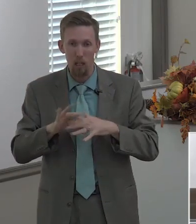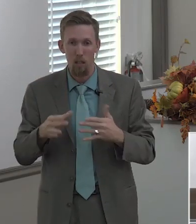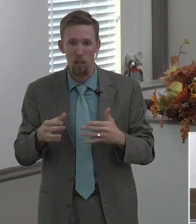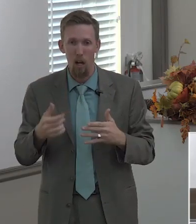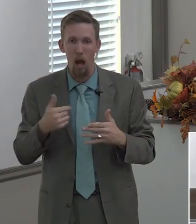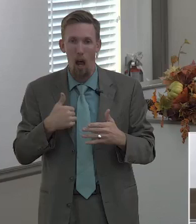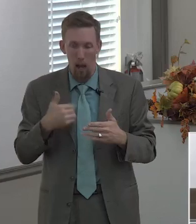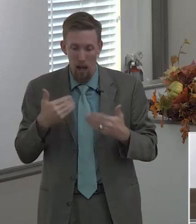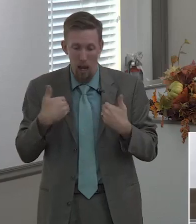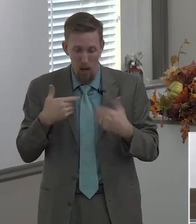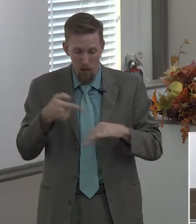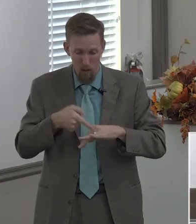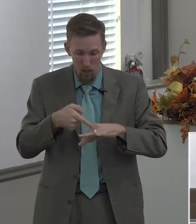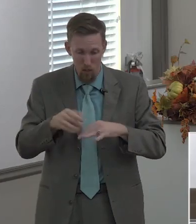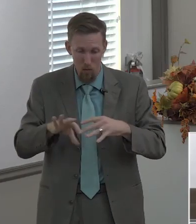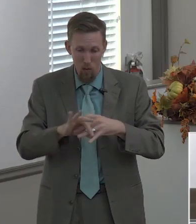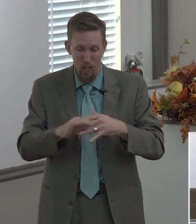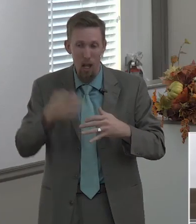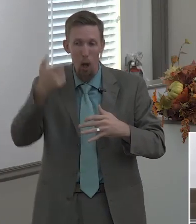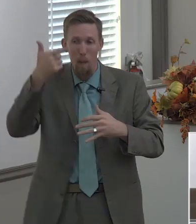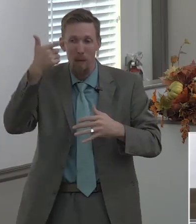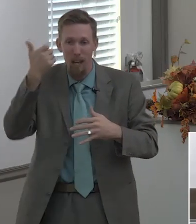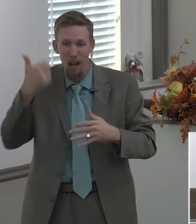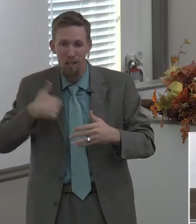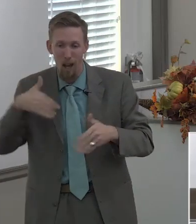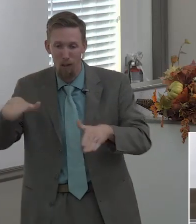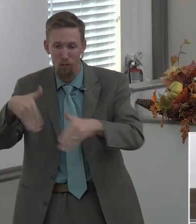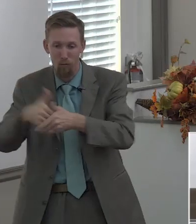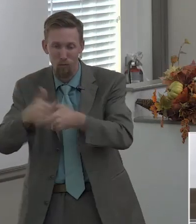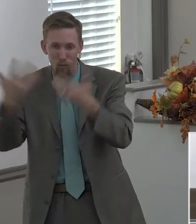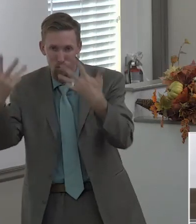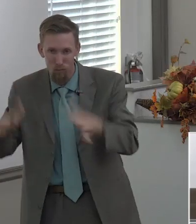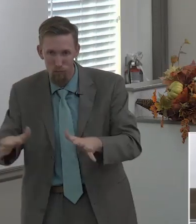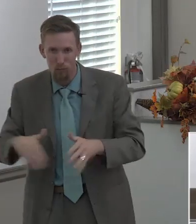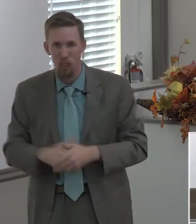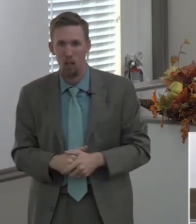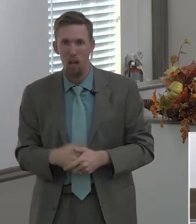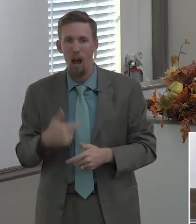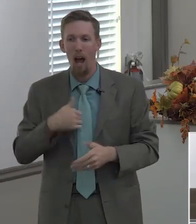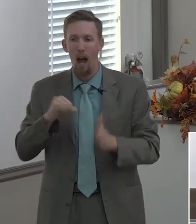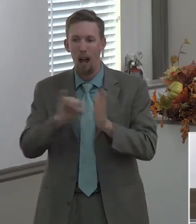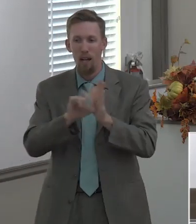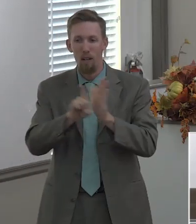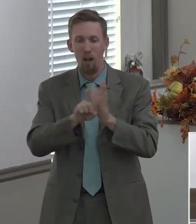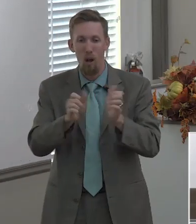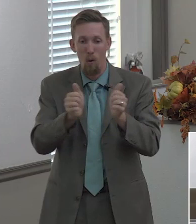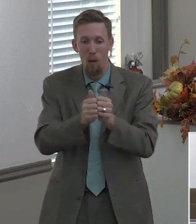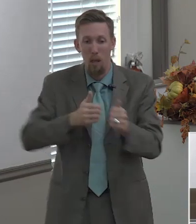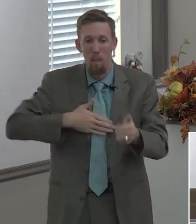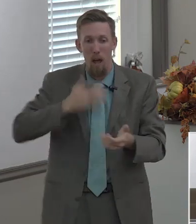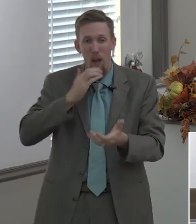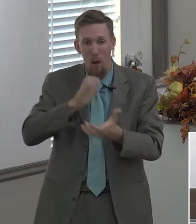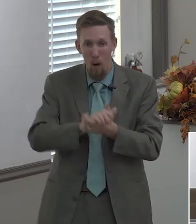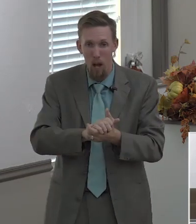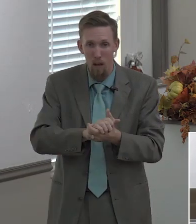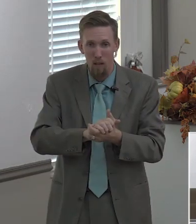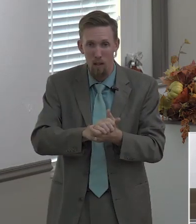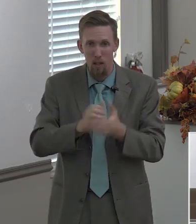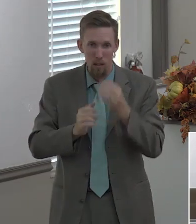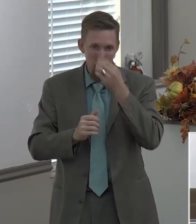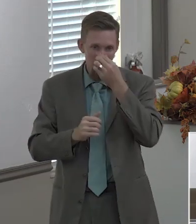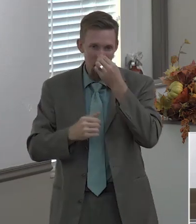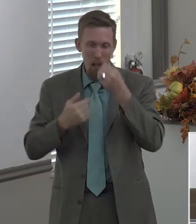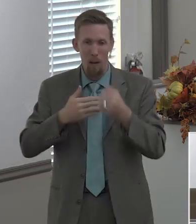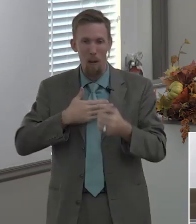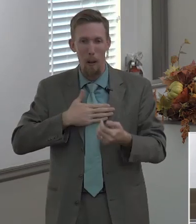i wear this ring because i'm married i'm identified with betty randall she bought this